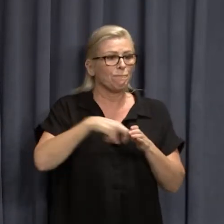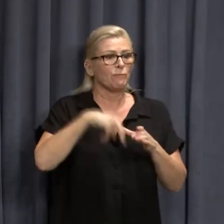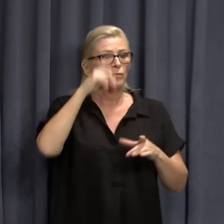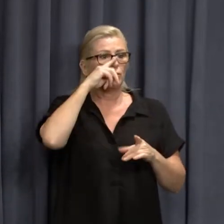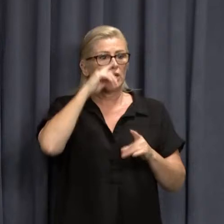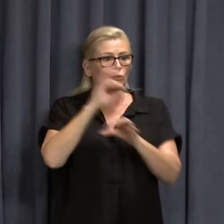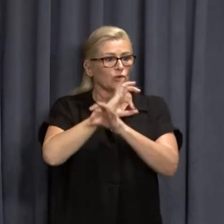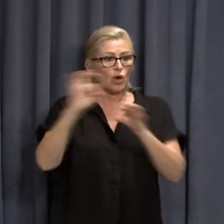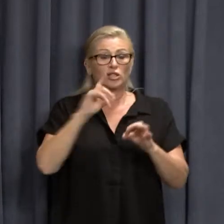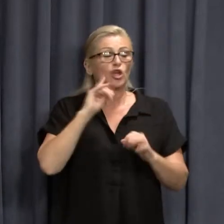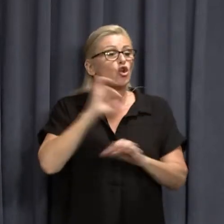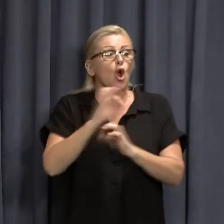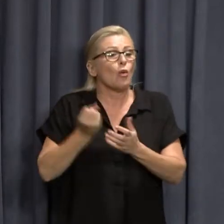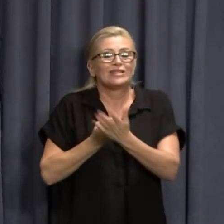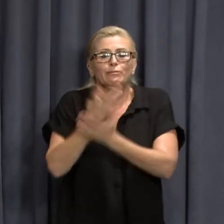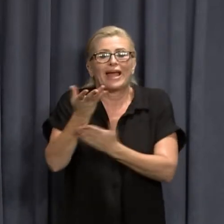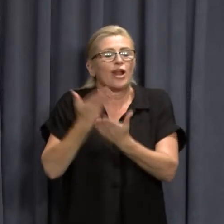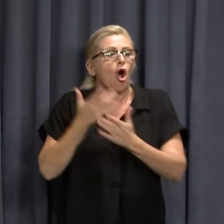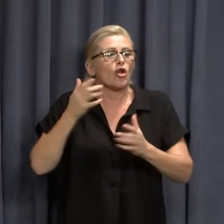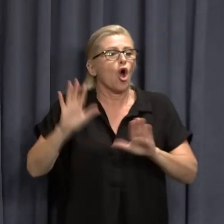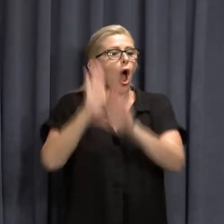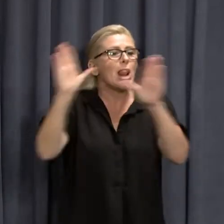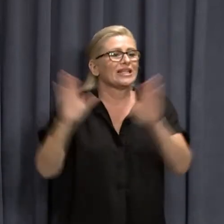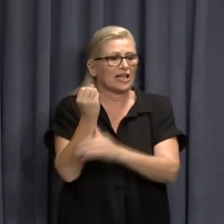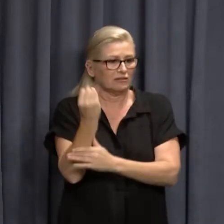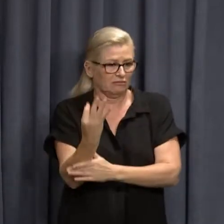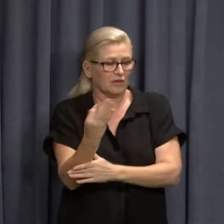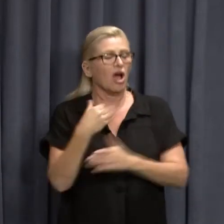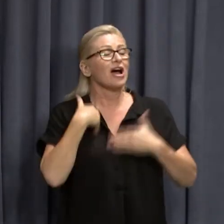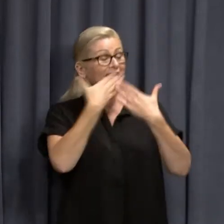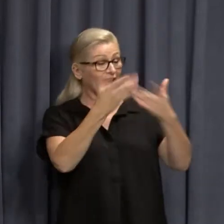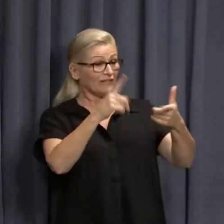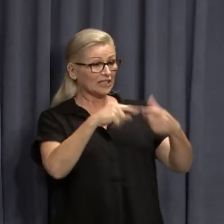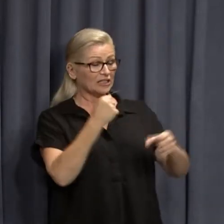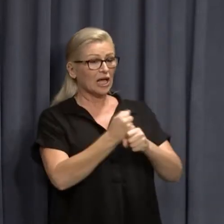gone through the floor. So I'll give you an example. In New South Wales,